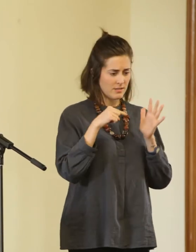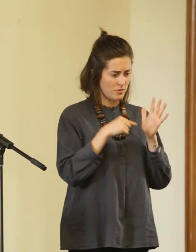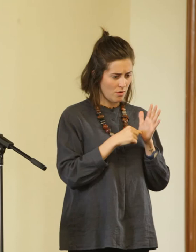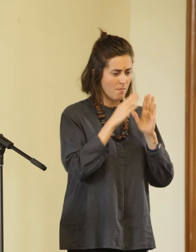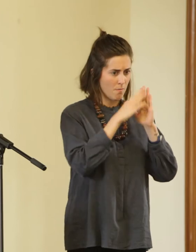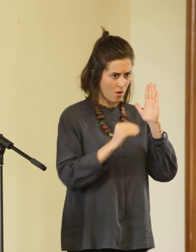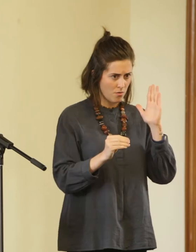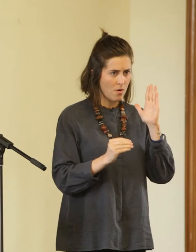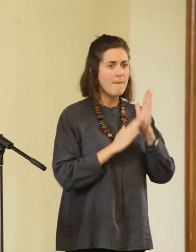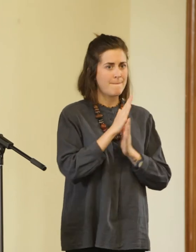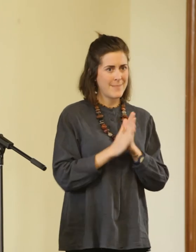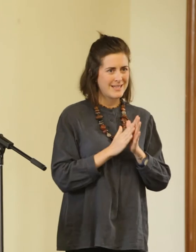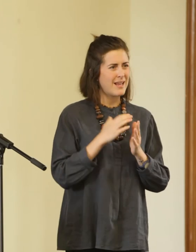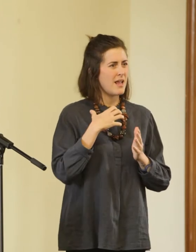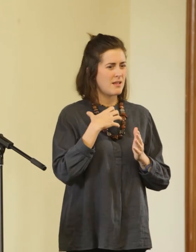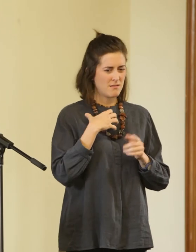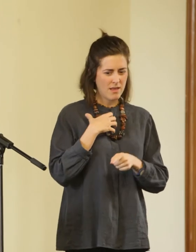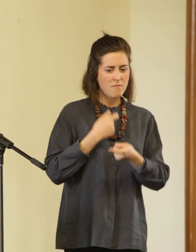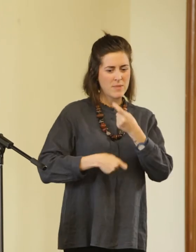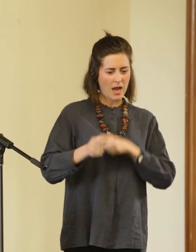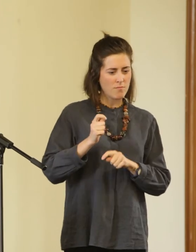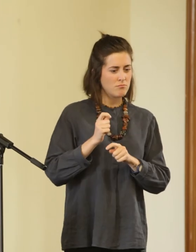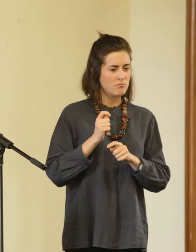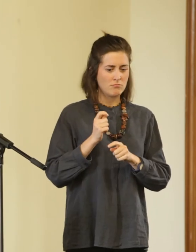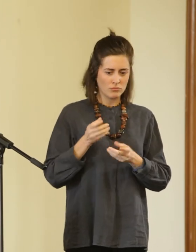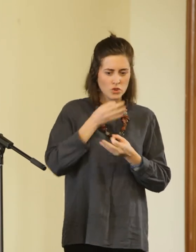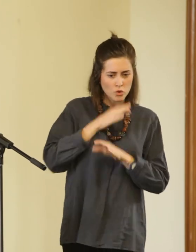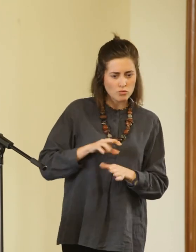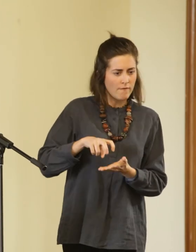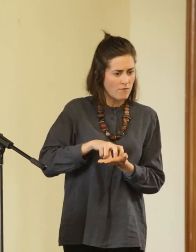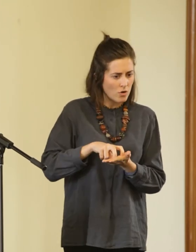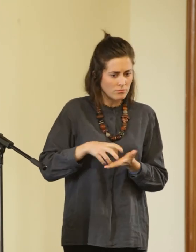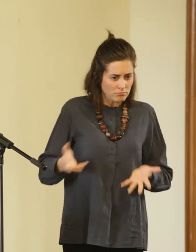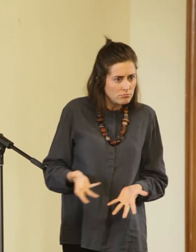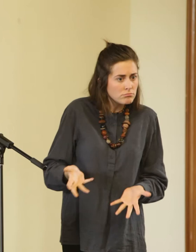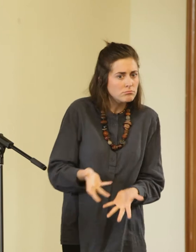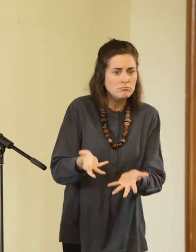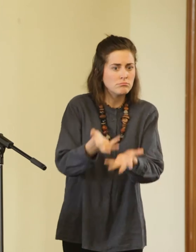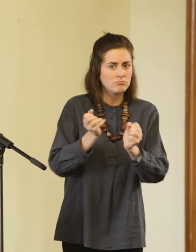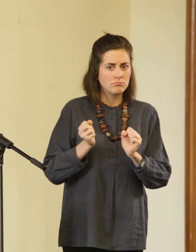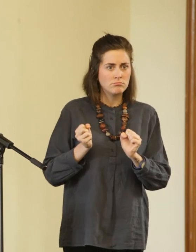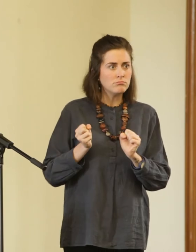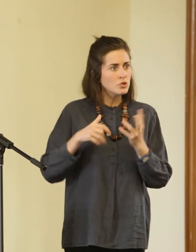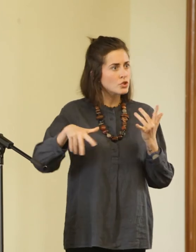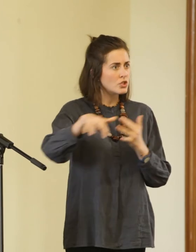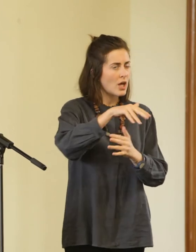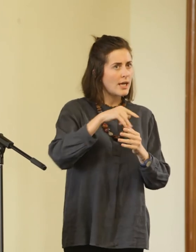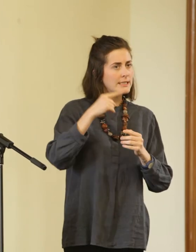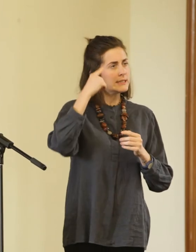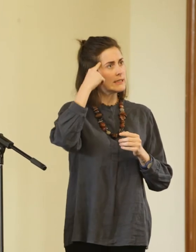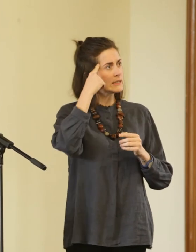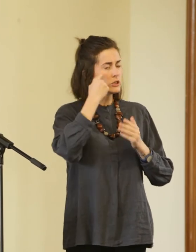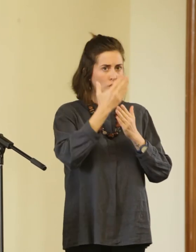that contemporary childhoods have become regulated states, that children's vulnerability is emphasised as society constructs a